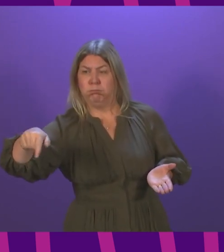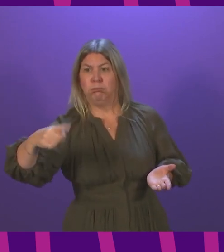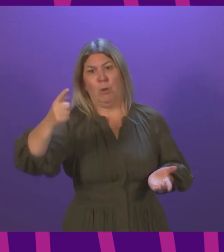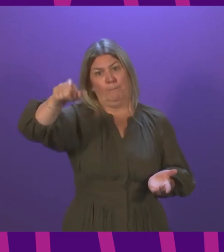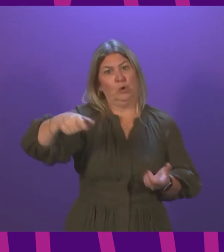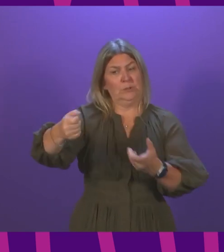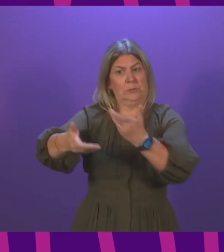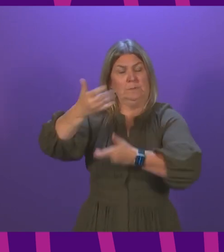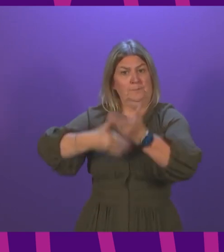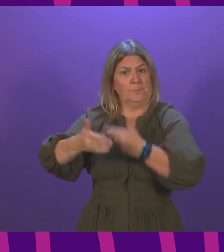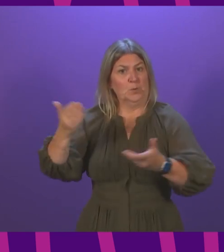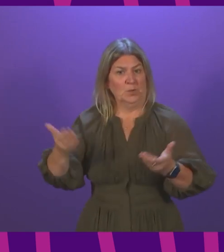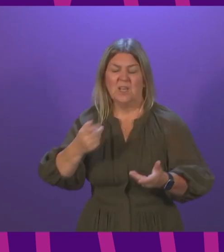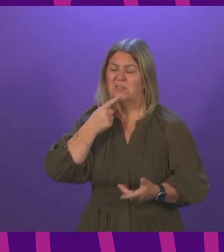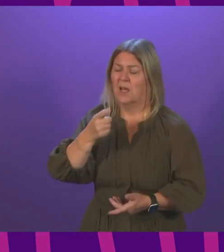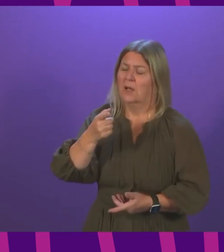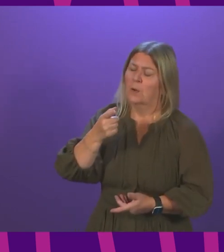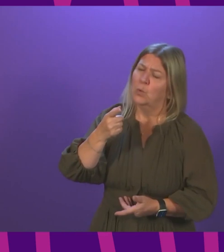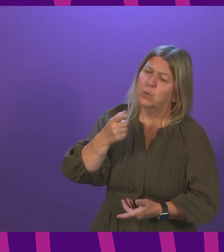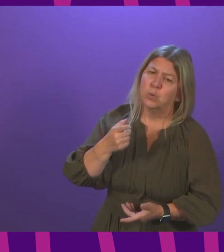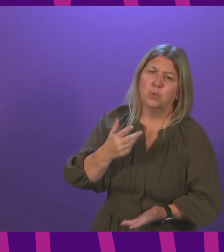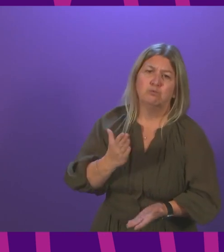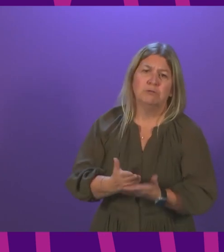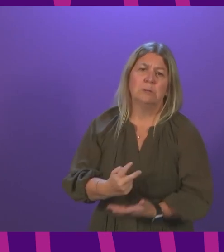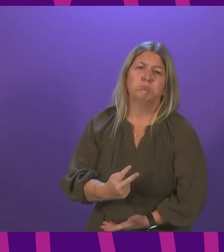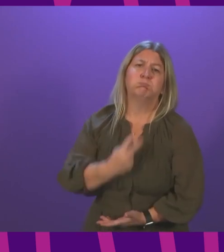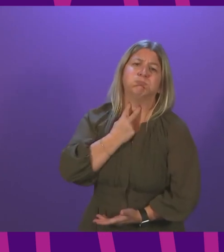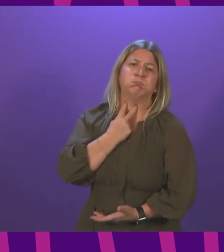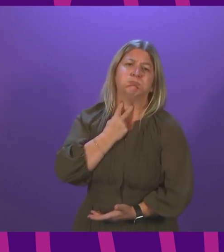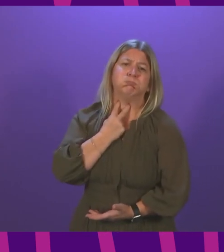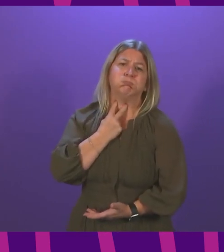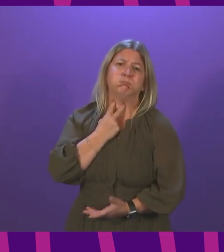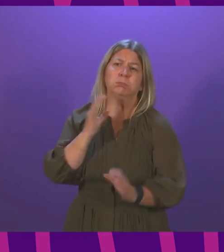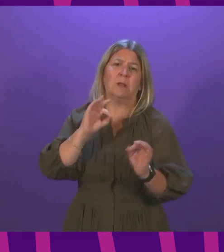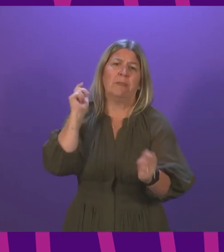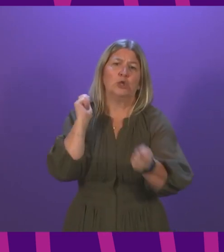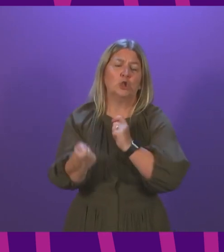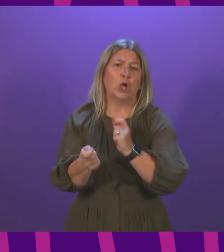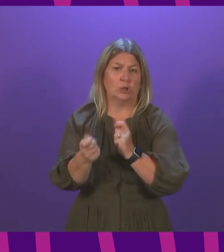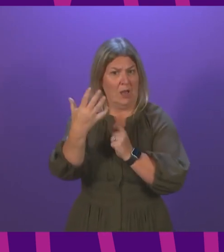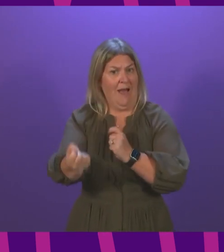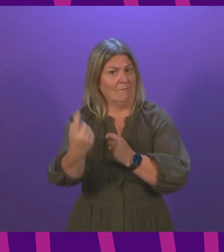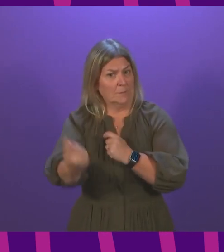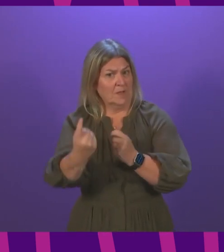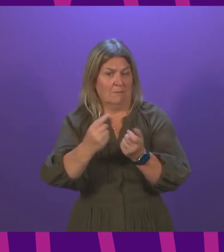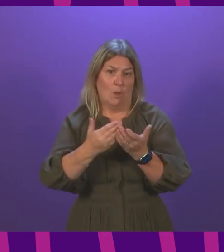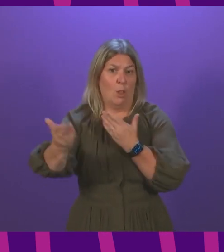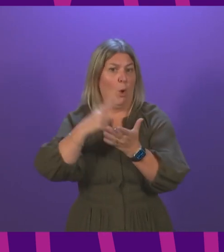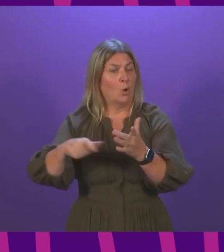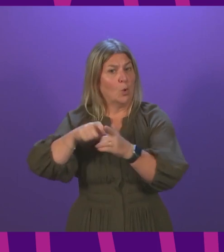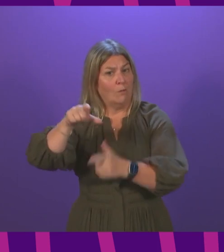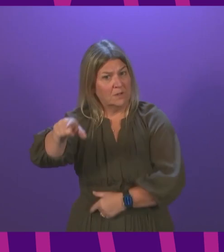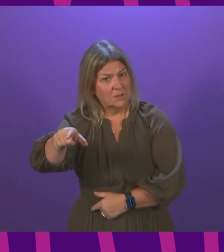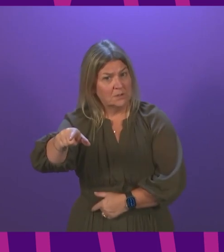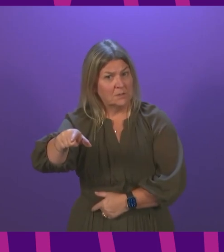He was, in his words, devastated to discover that nothing has changed. Now, I have warned before that people with the condition are better off moving